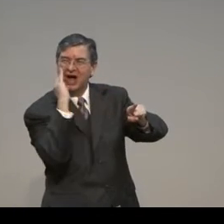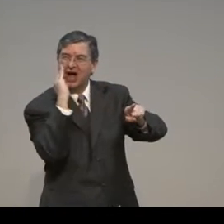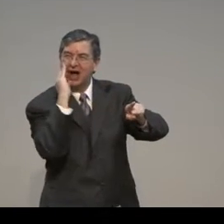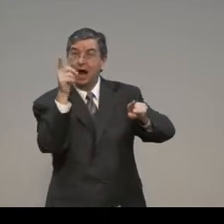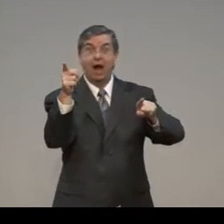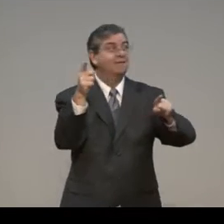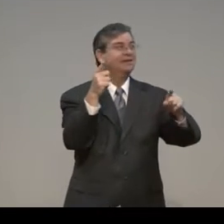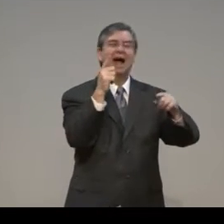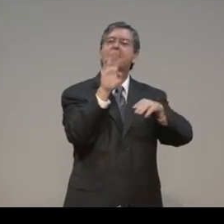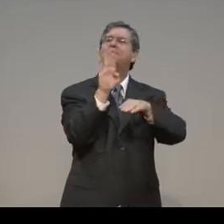agree,